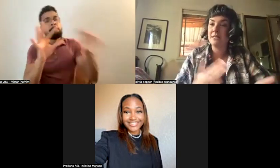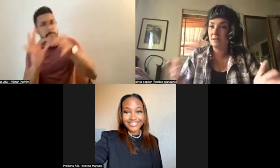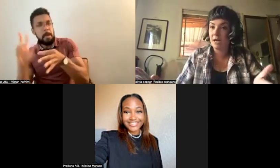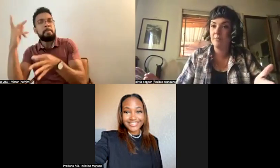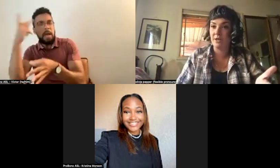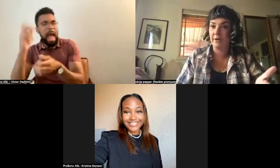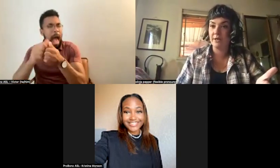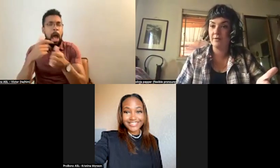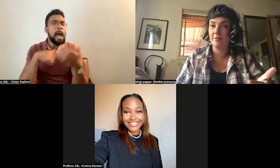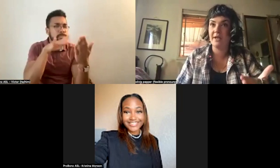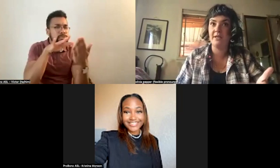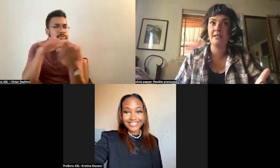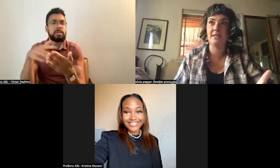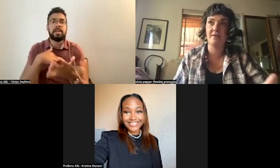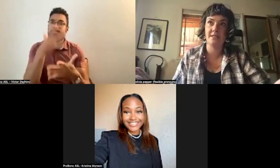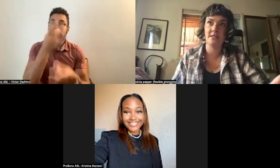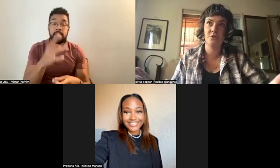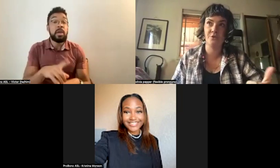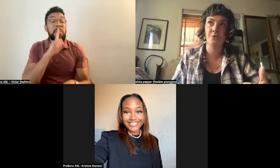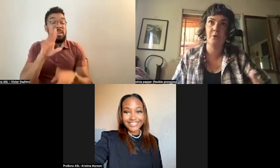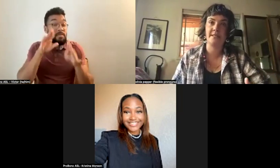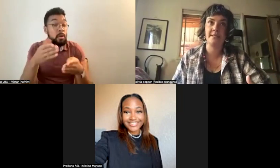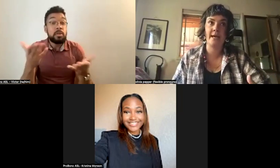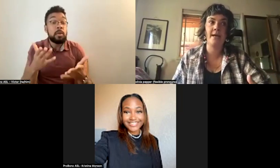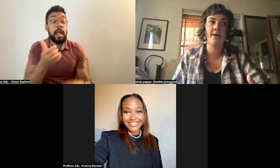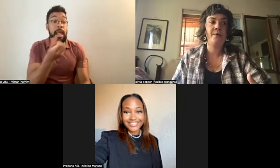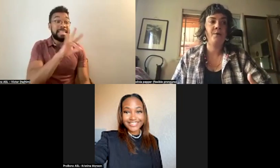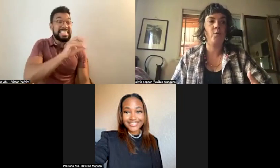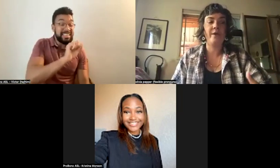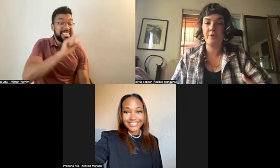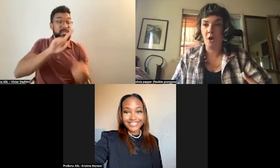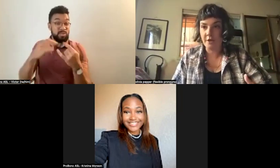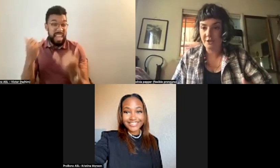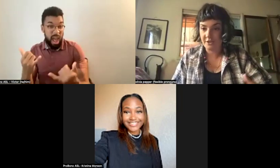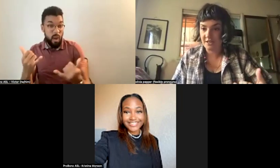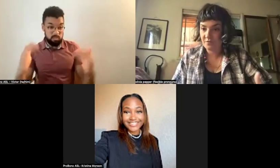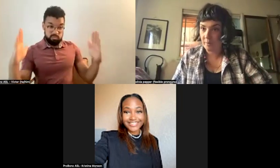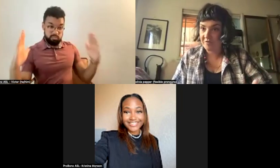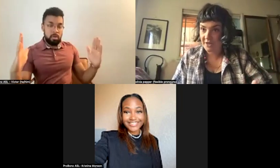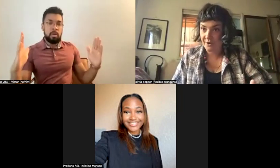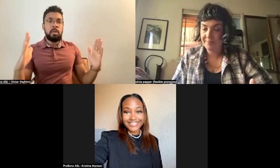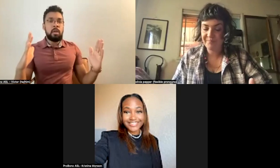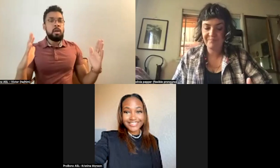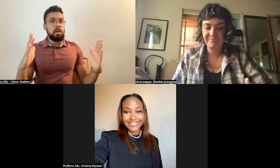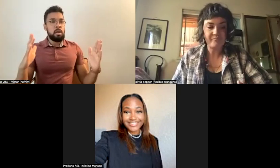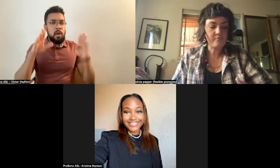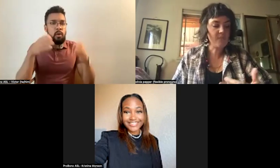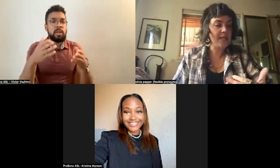this time period from the 1870s to the present day, with regard to this form of theater